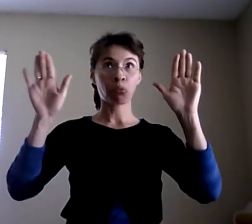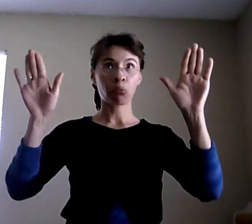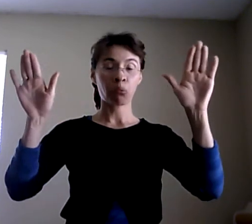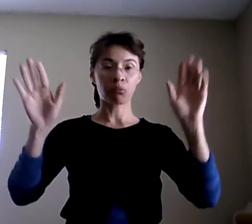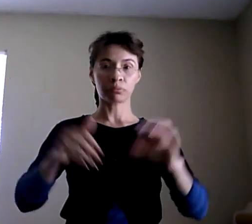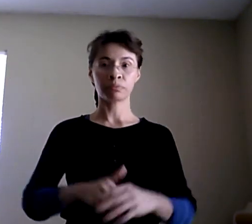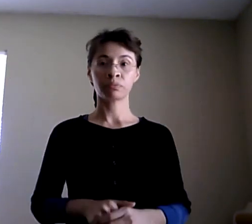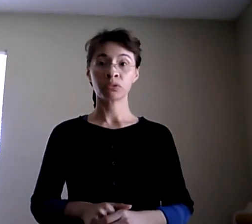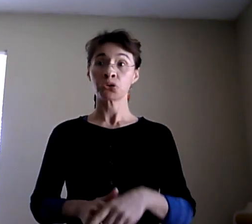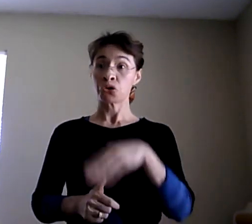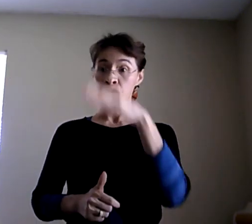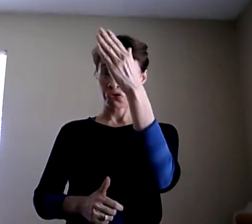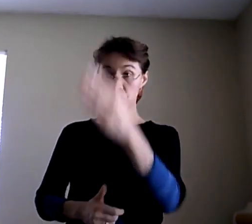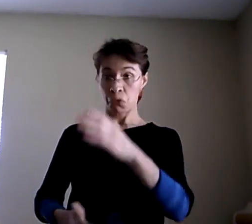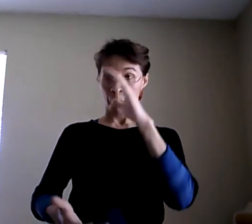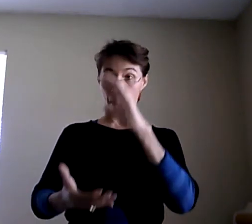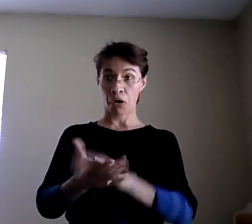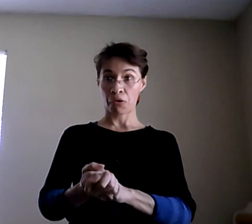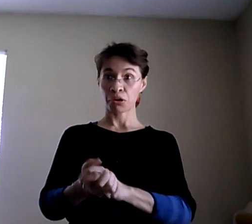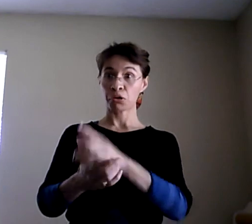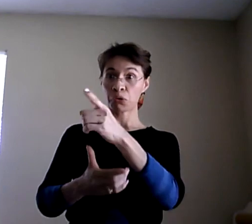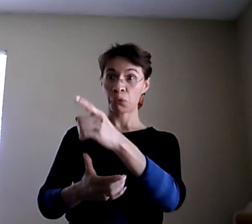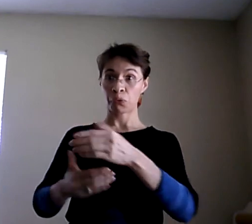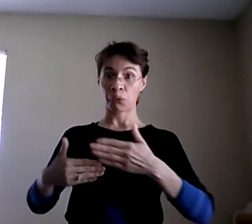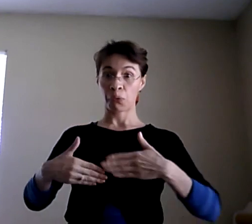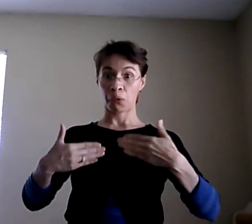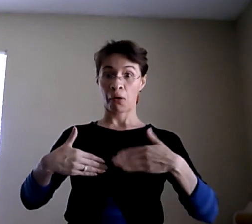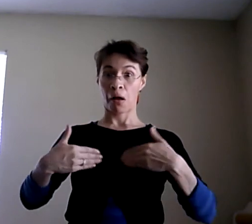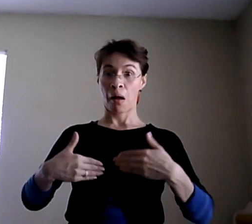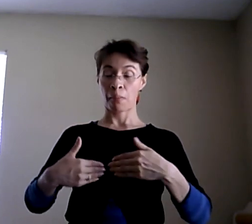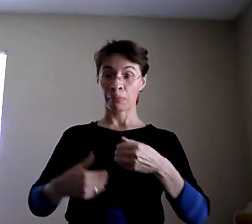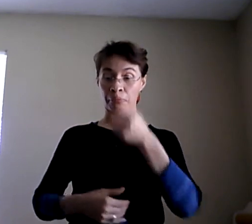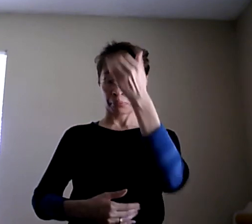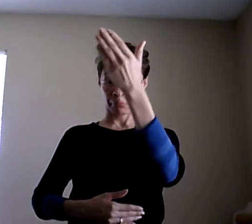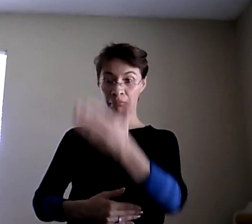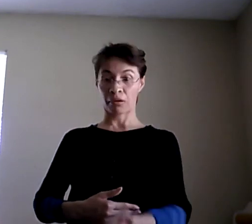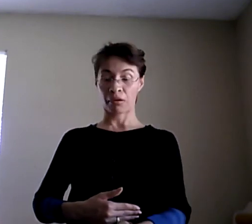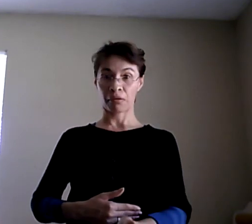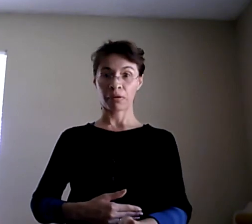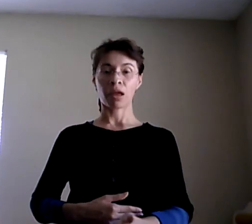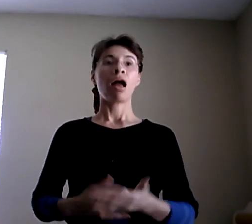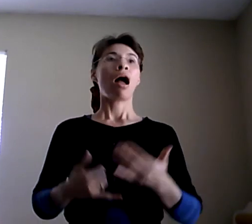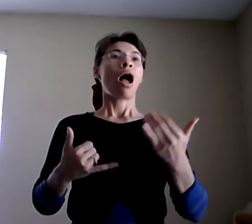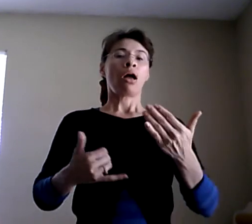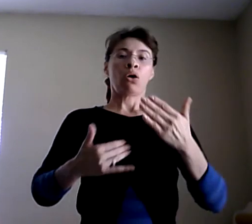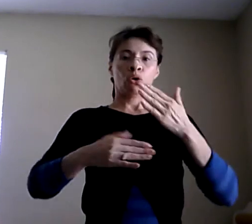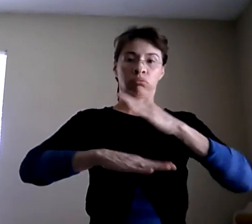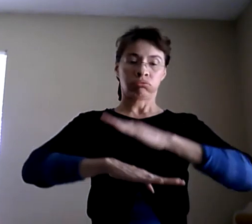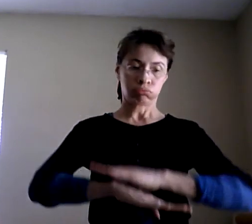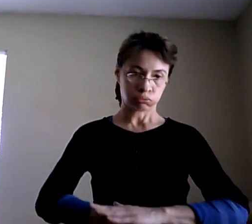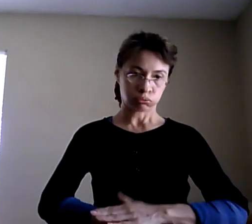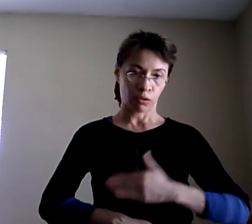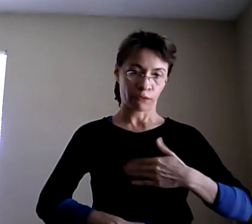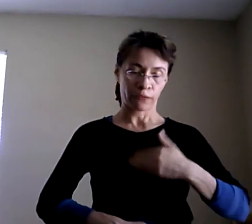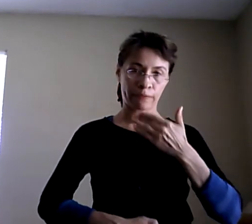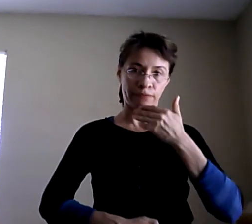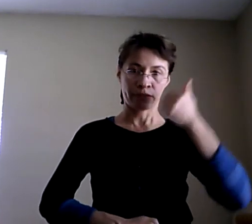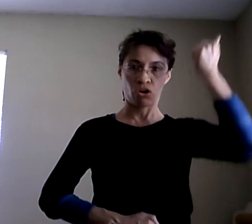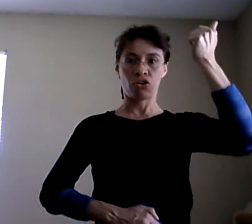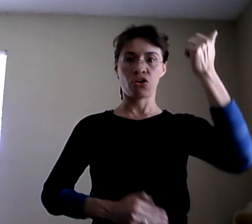I'm really just talking with you. made me just so much, feel so much easier about it. I'm glad I know you. I'm